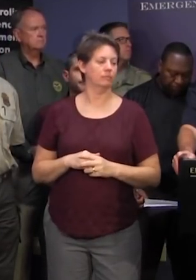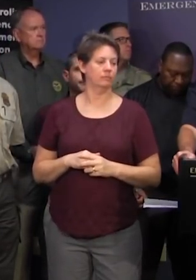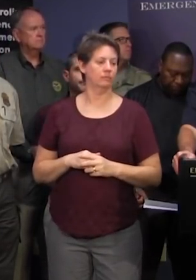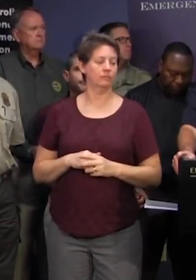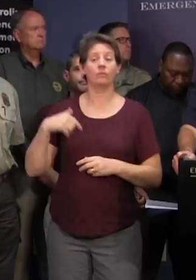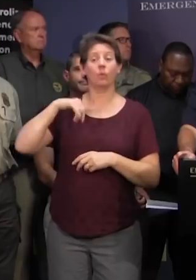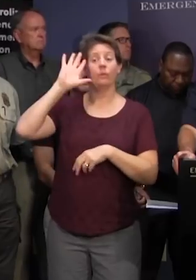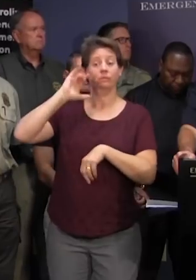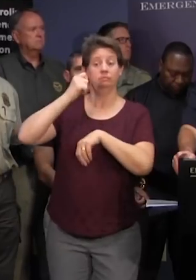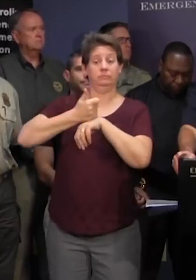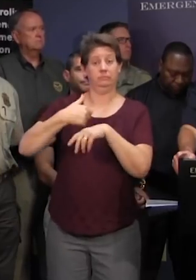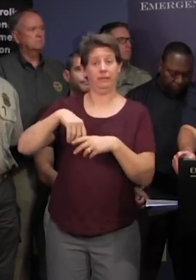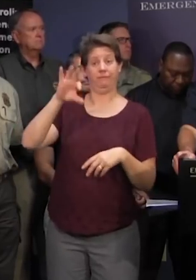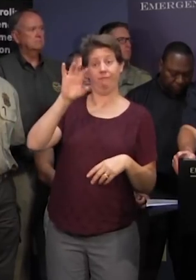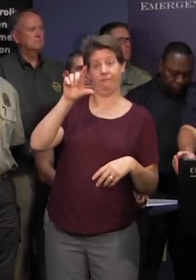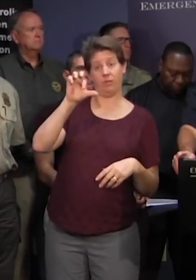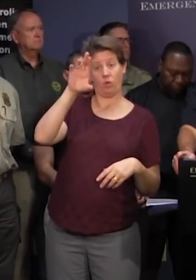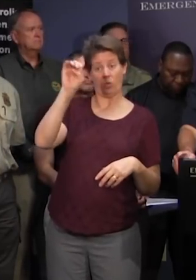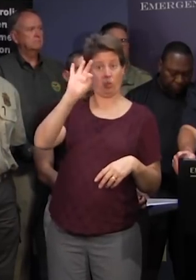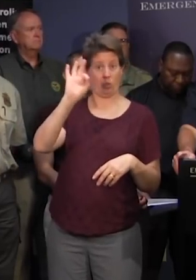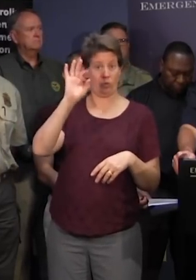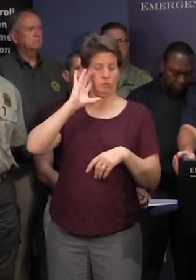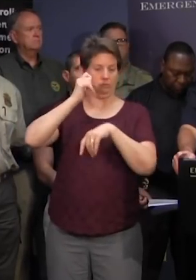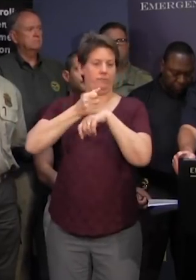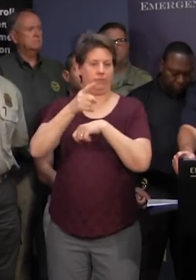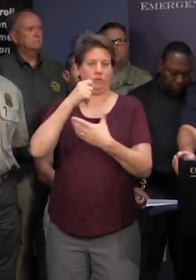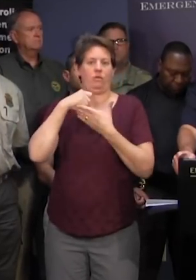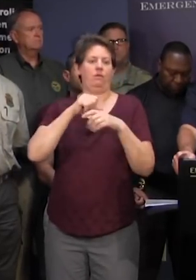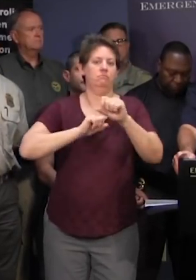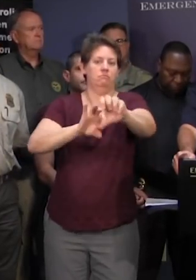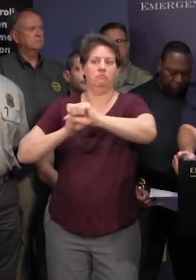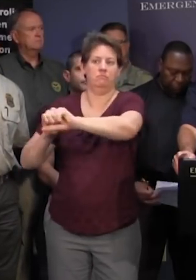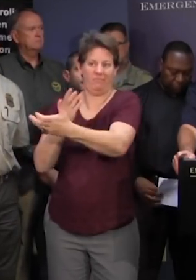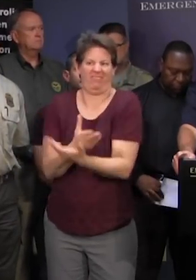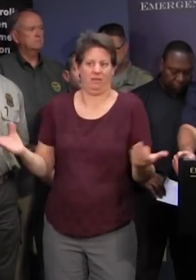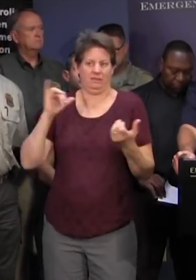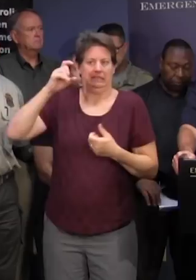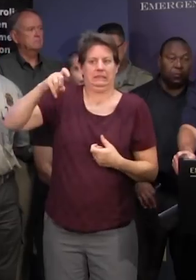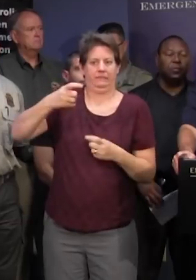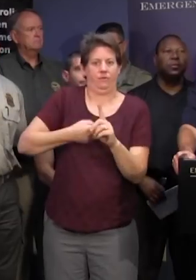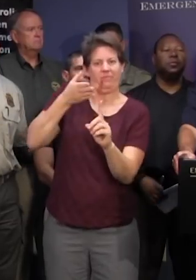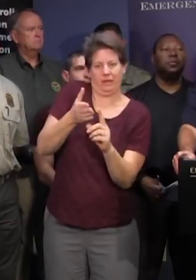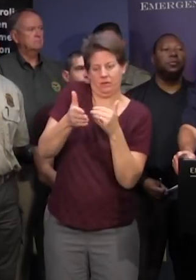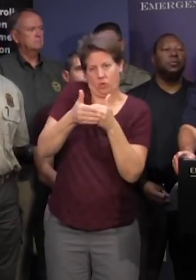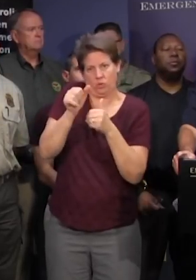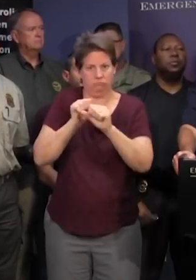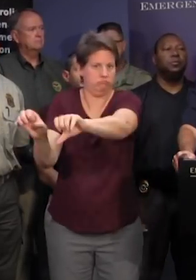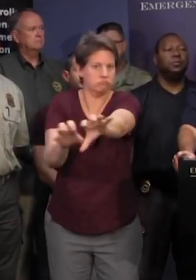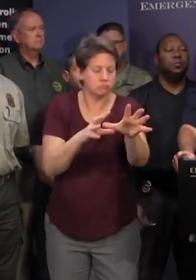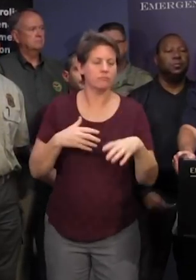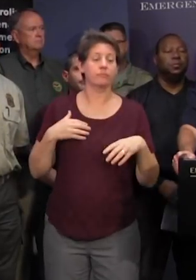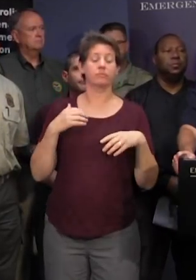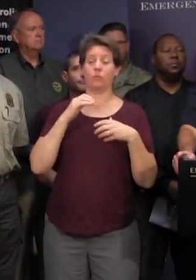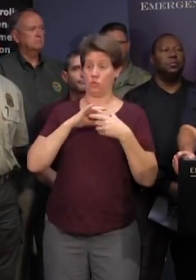area in florence to push logistics through to uh to the pd area and uh we're coordinating to